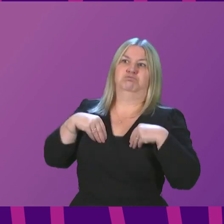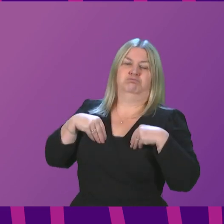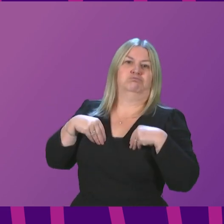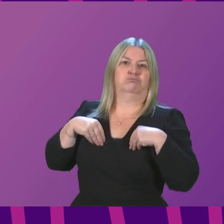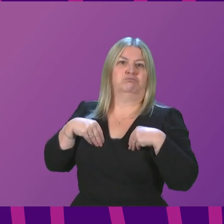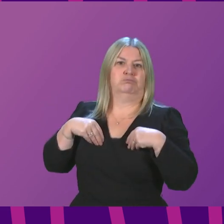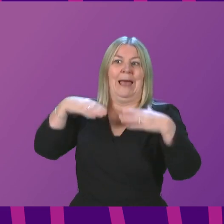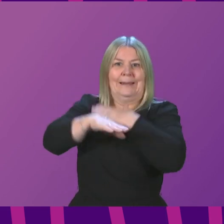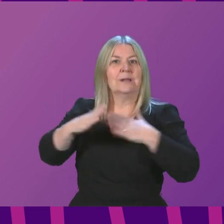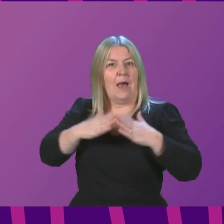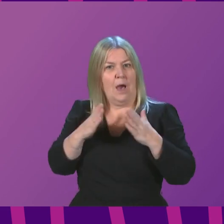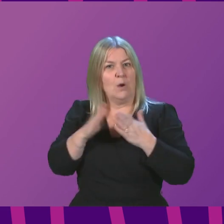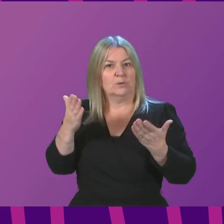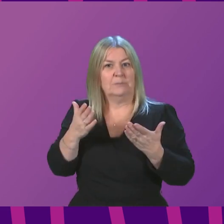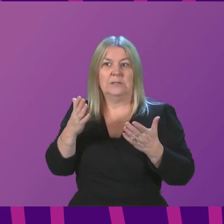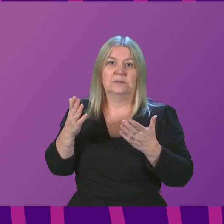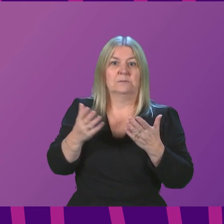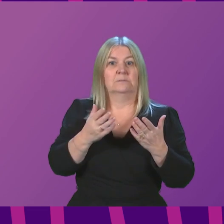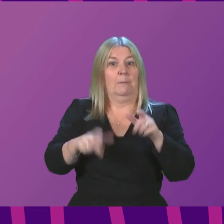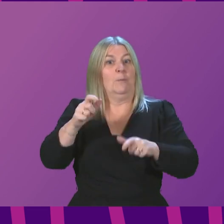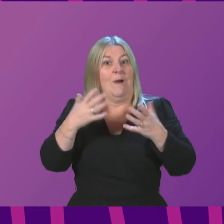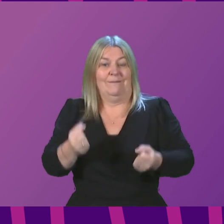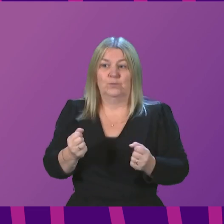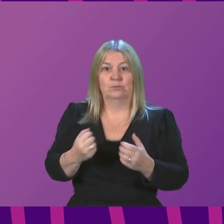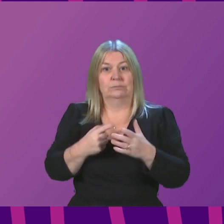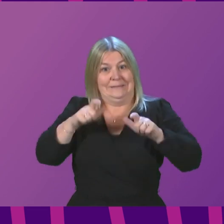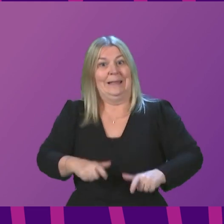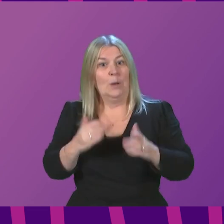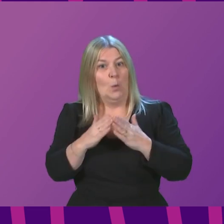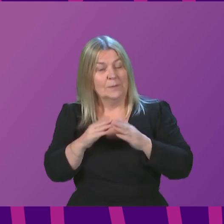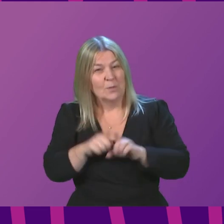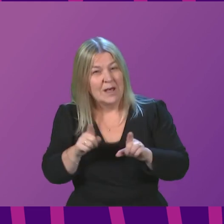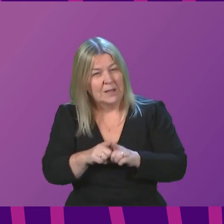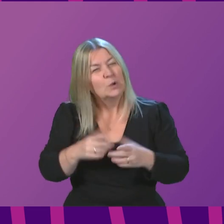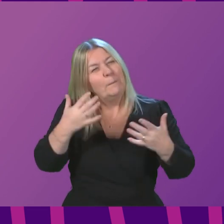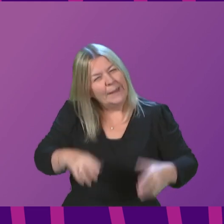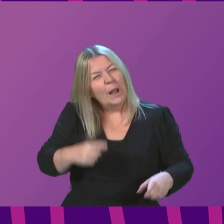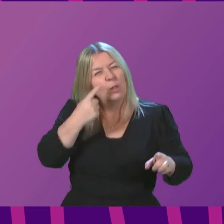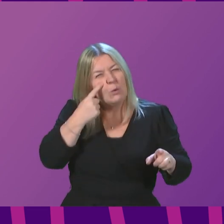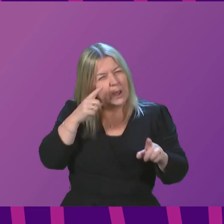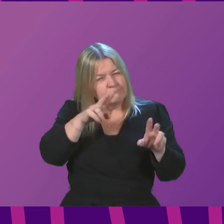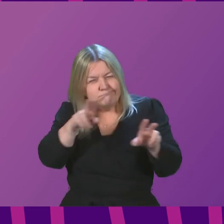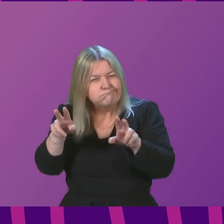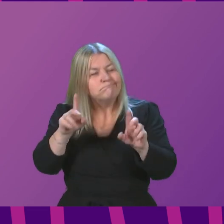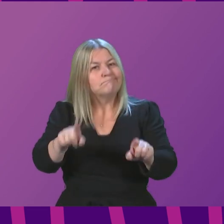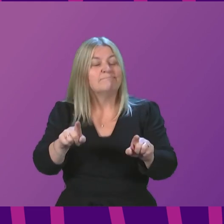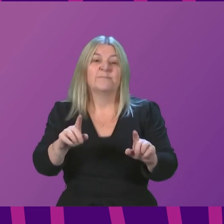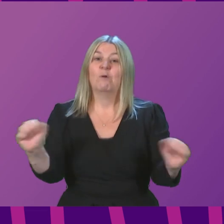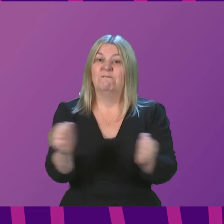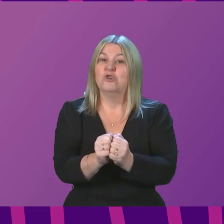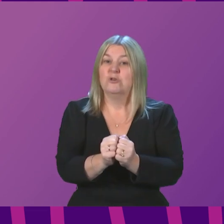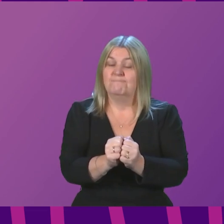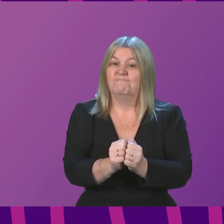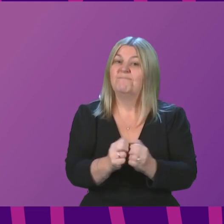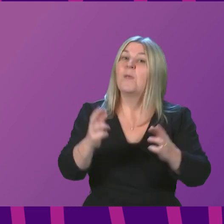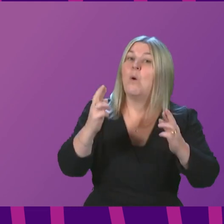finally balanced judgments, and we are considering the current trends in infection carefully. However, can confirm that we do